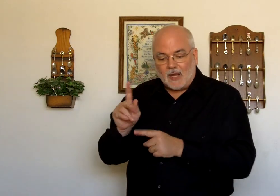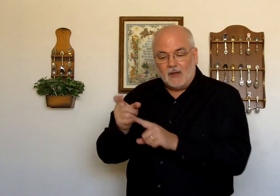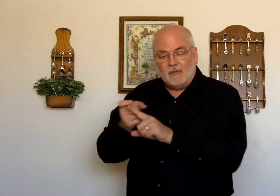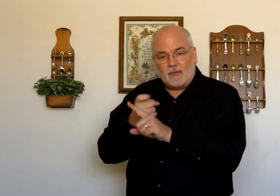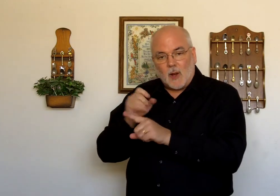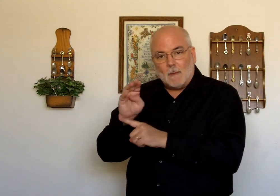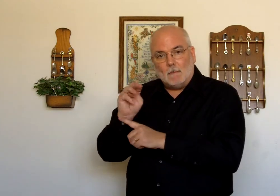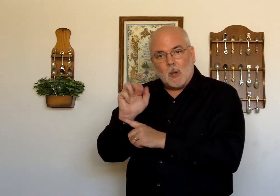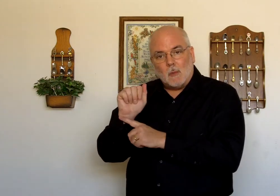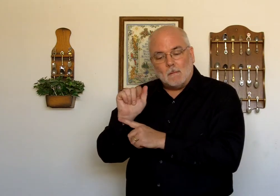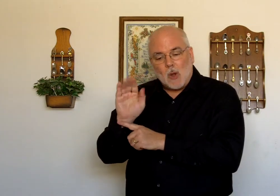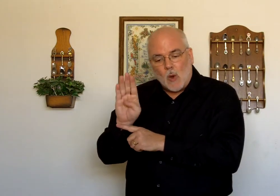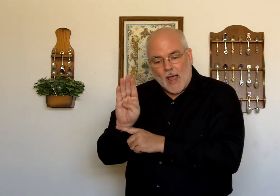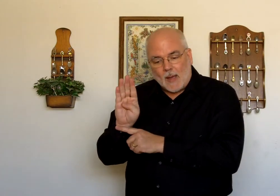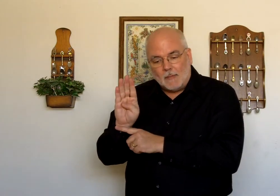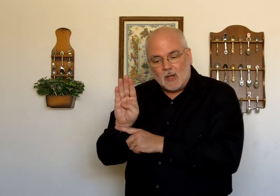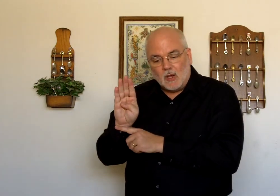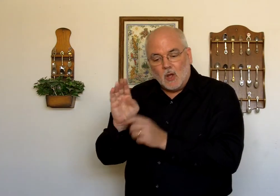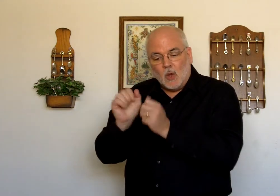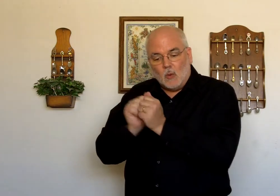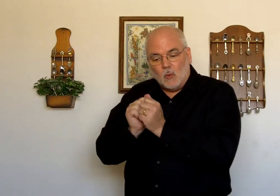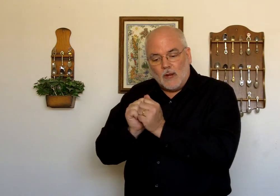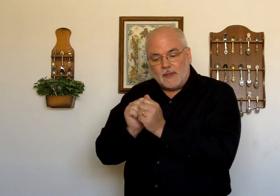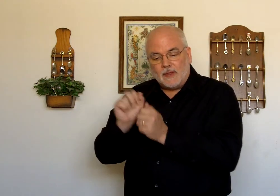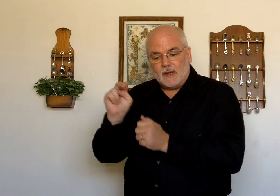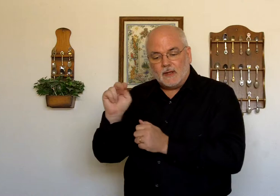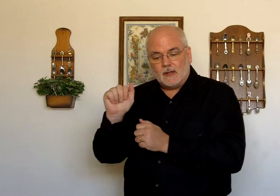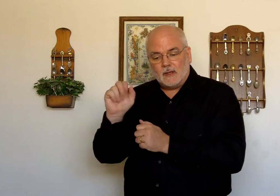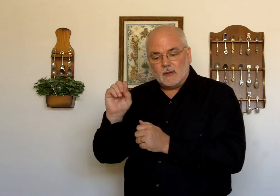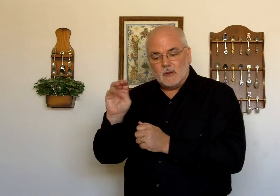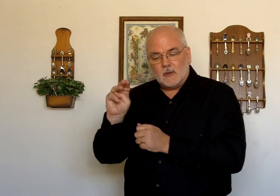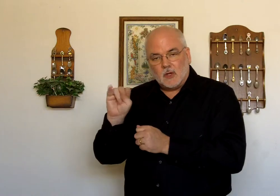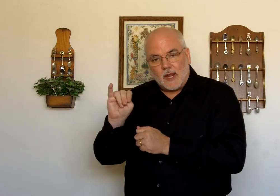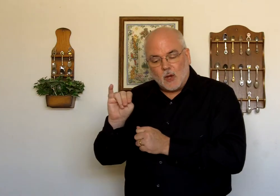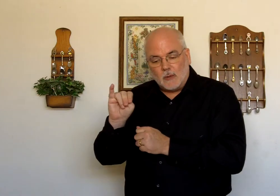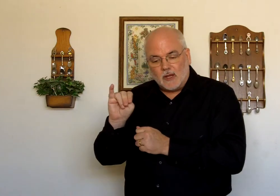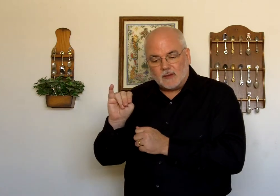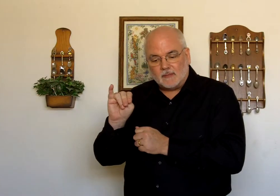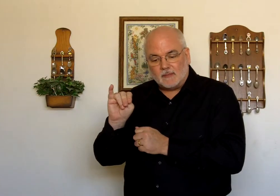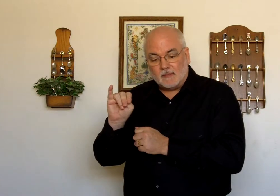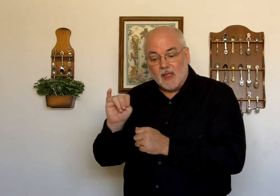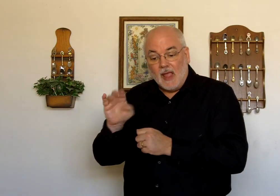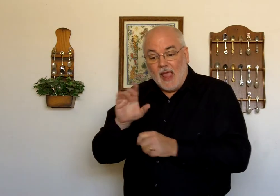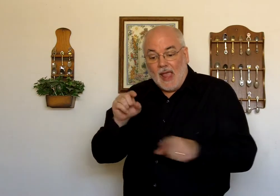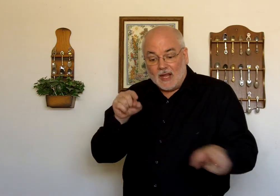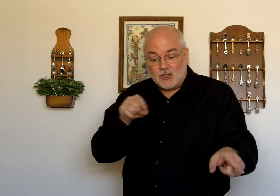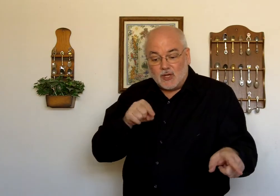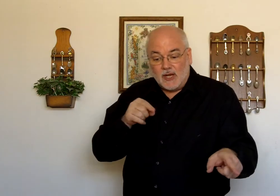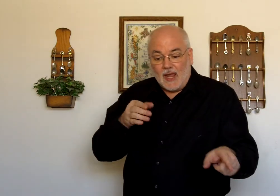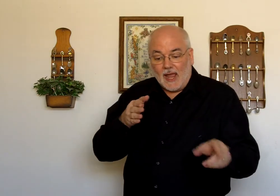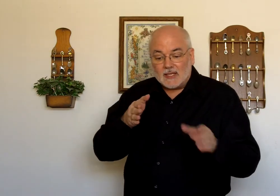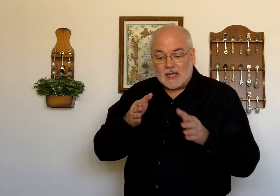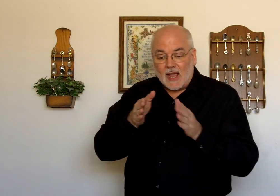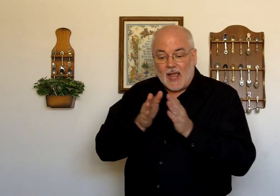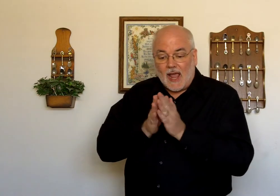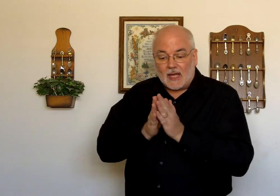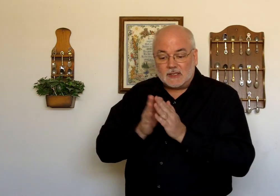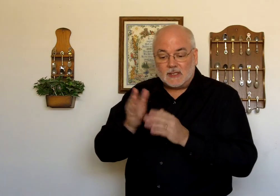from Moab with Naomi. And she has asked